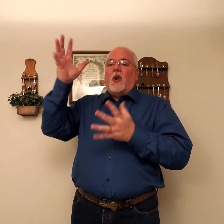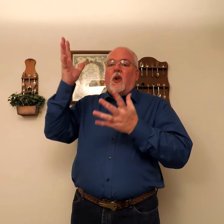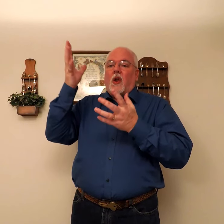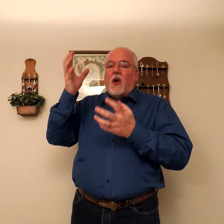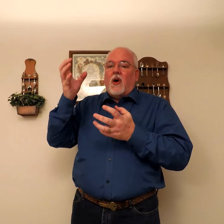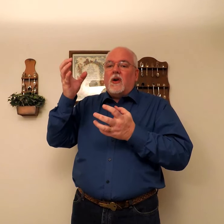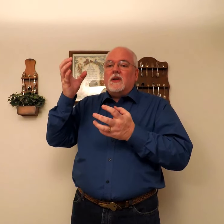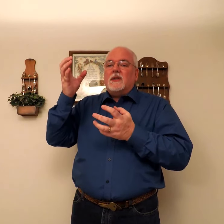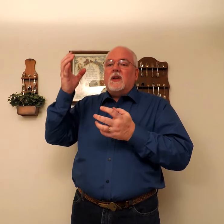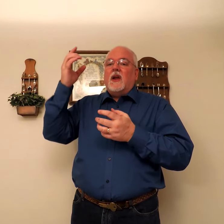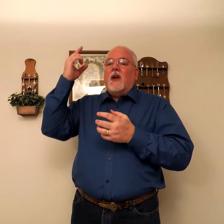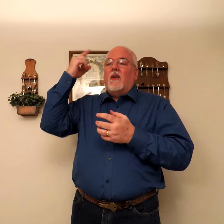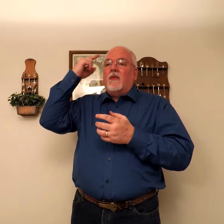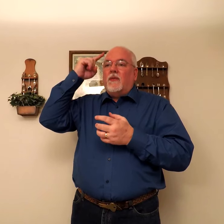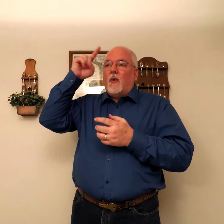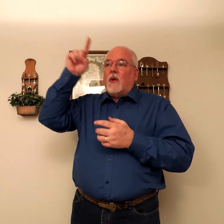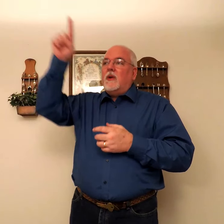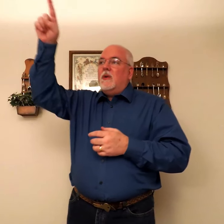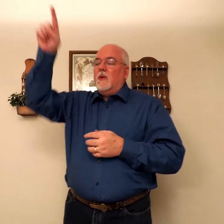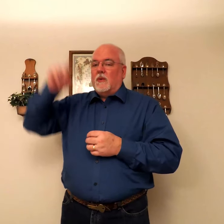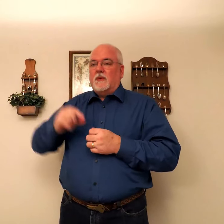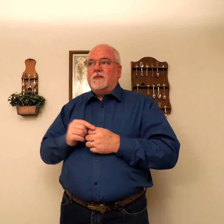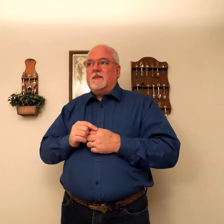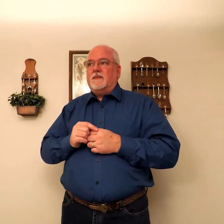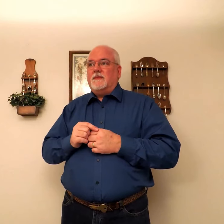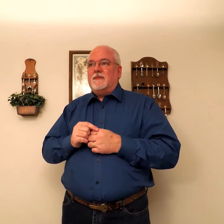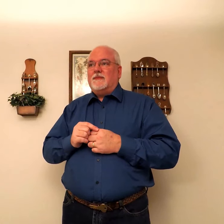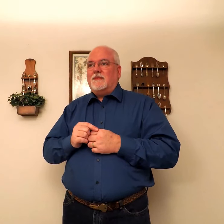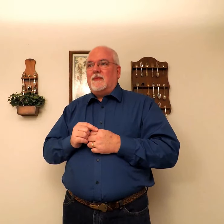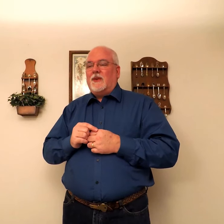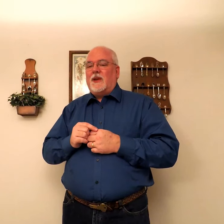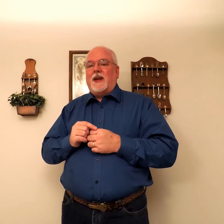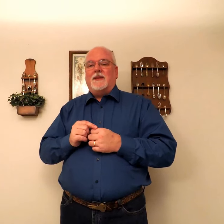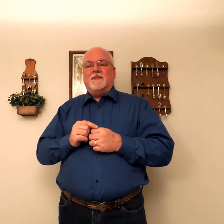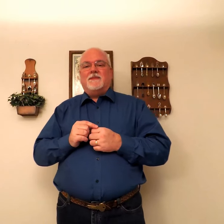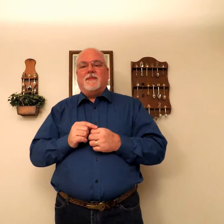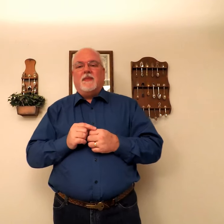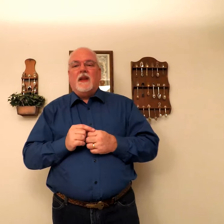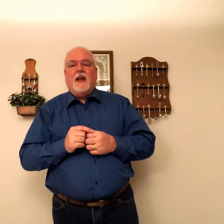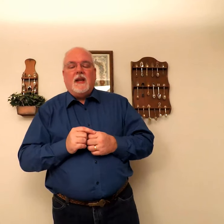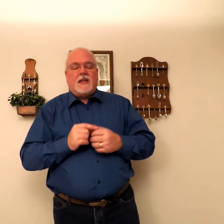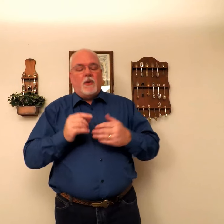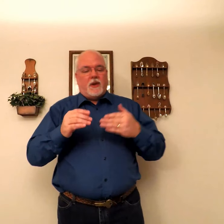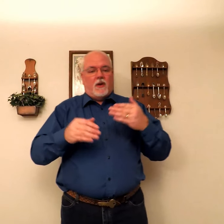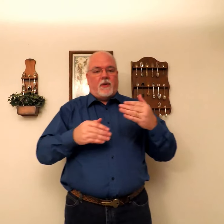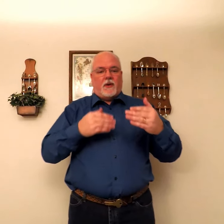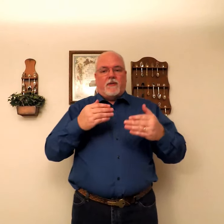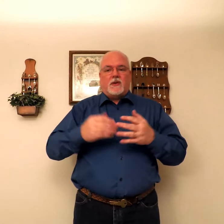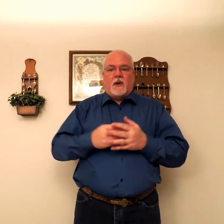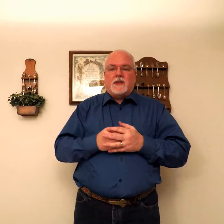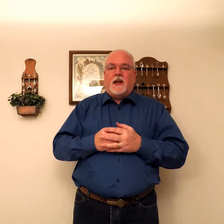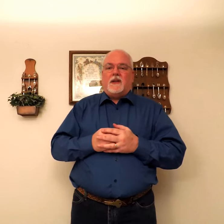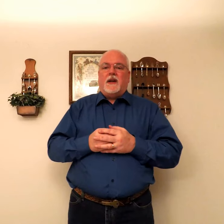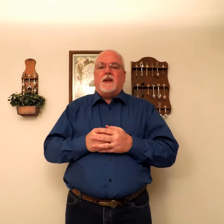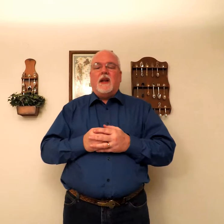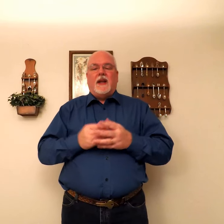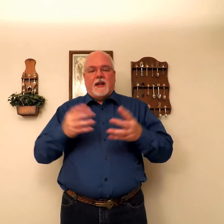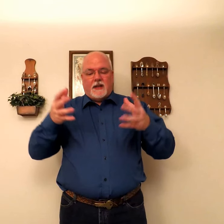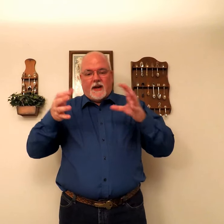Long. For you. Okay. See what the author of the song has done there? He's kind